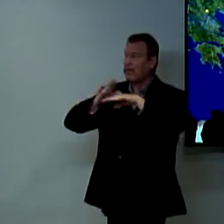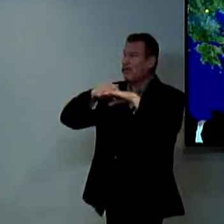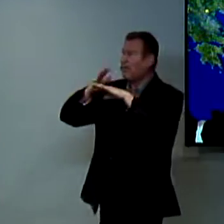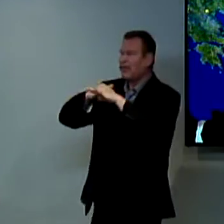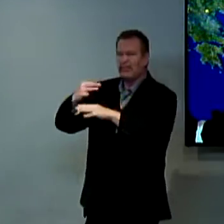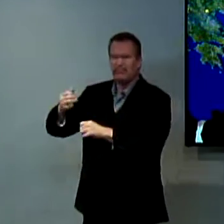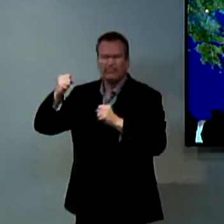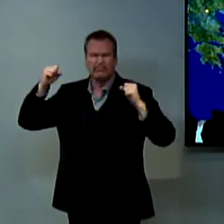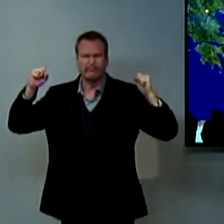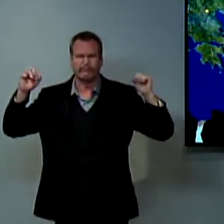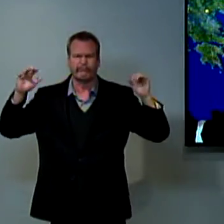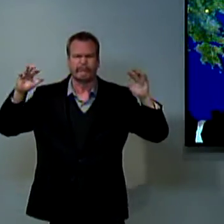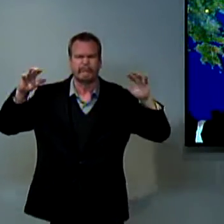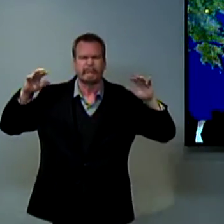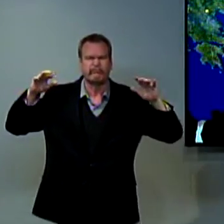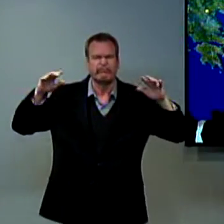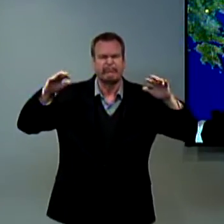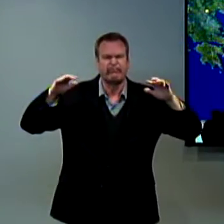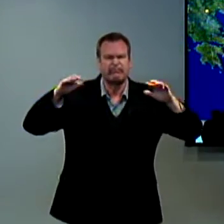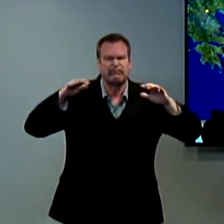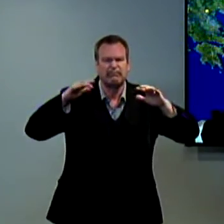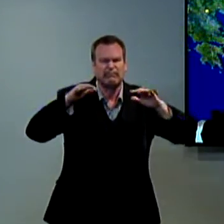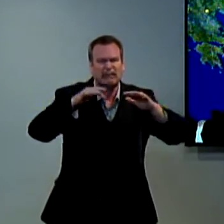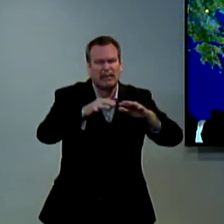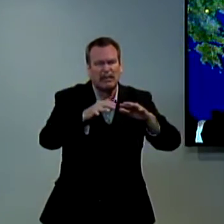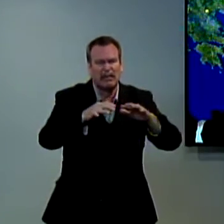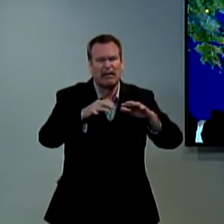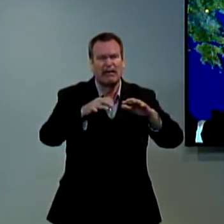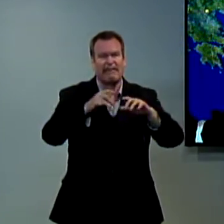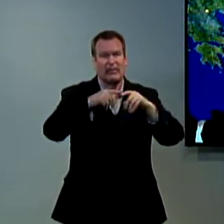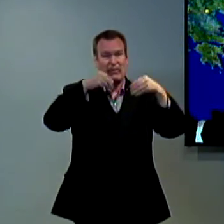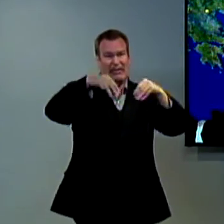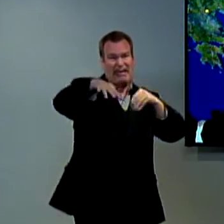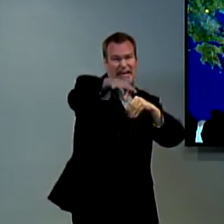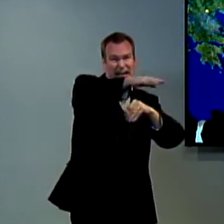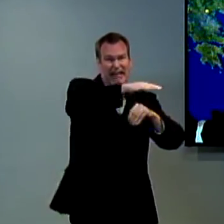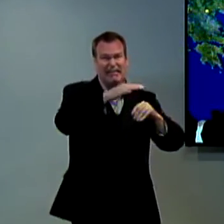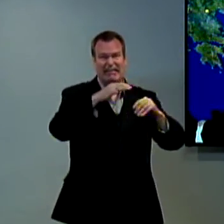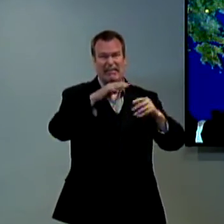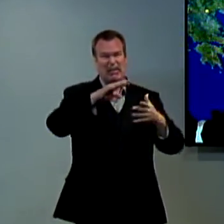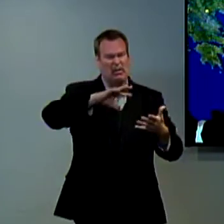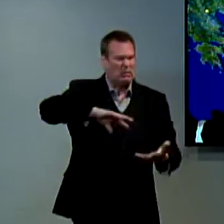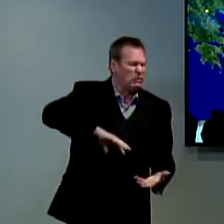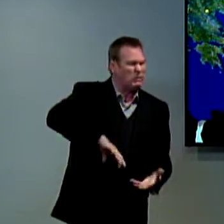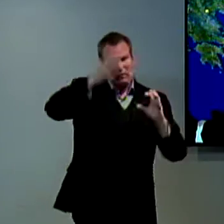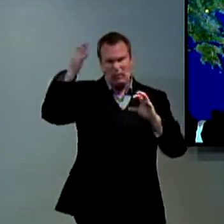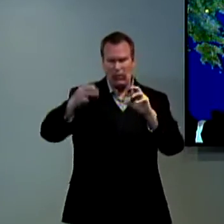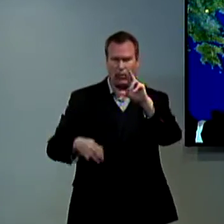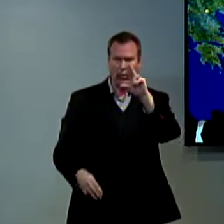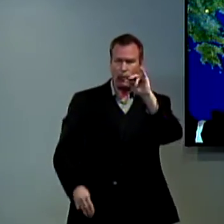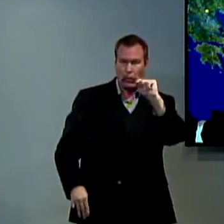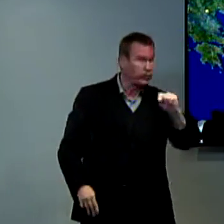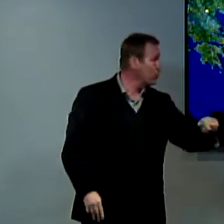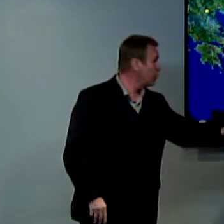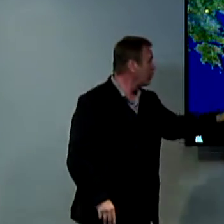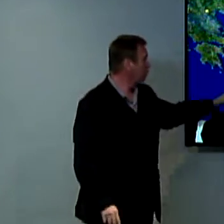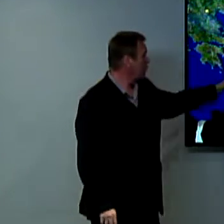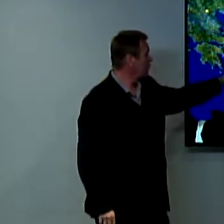a mob of all of these people who would revolt and would be rebellious and they started a riot in the city